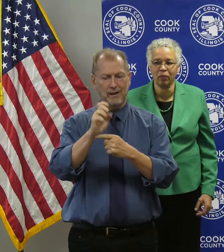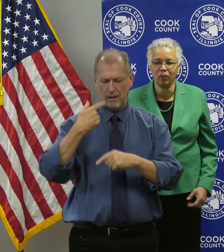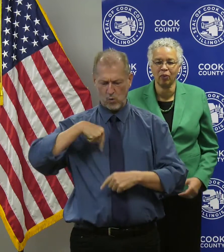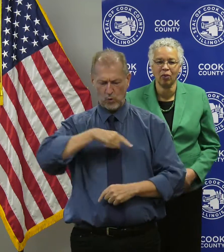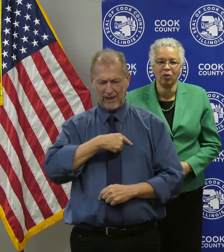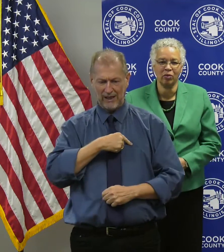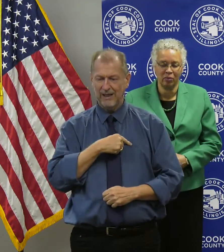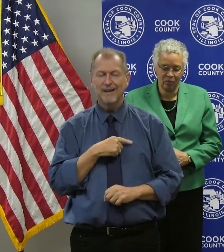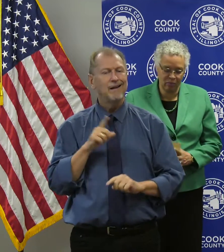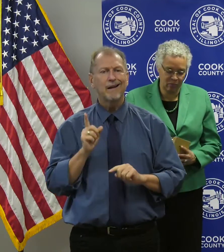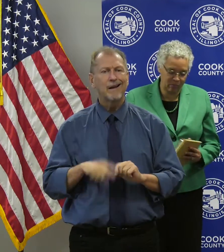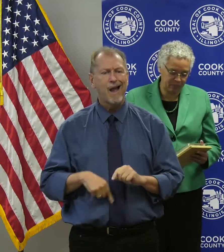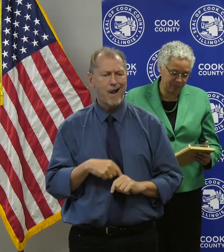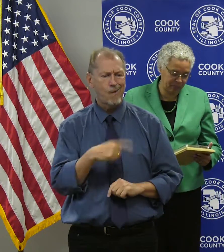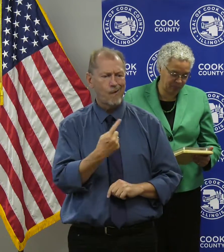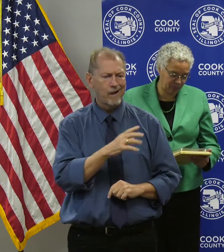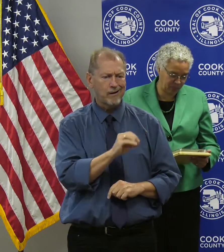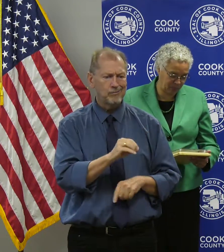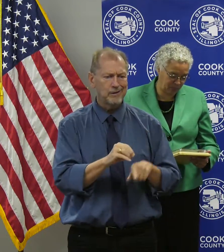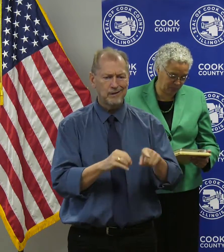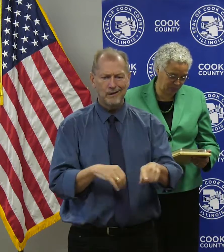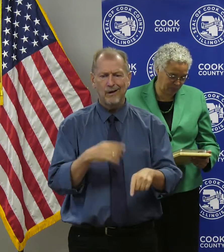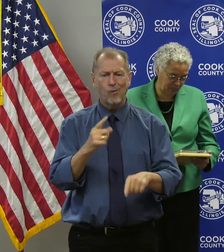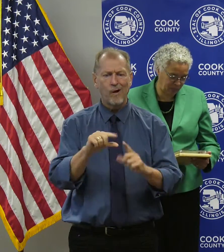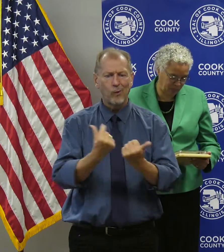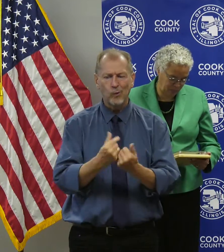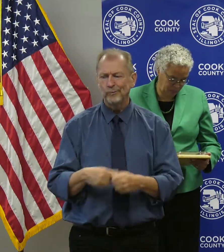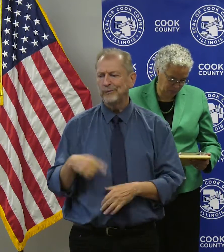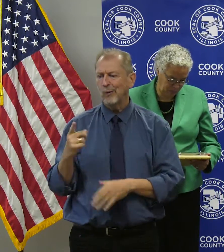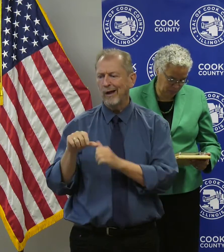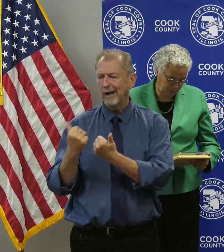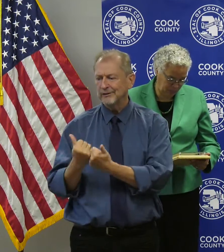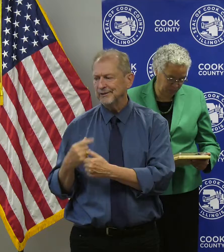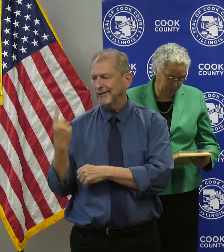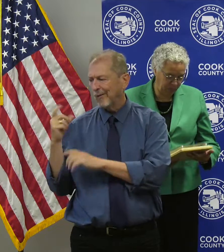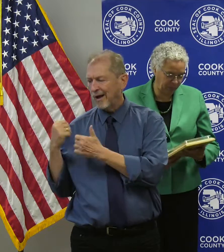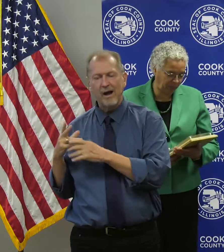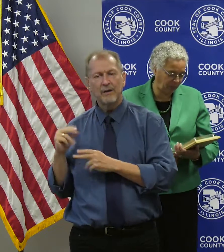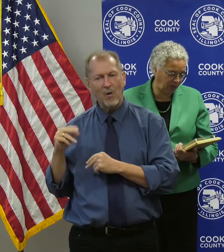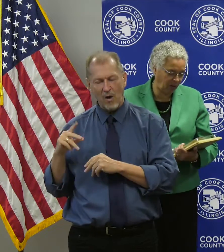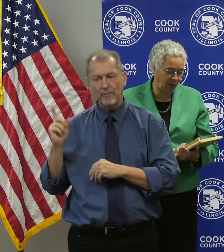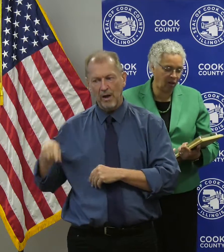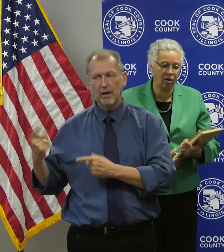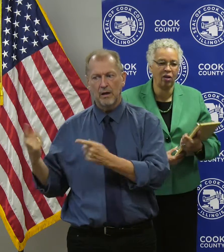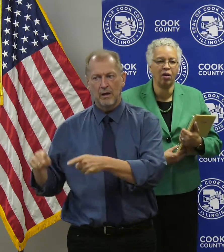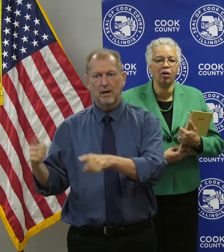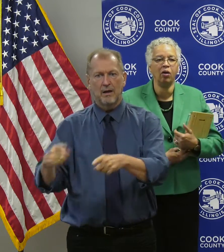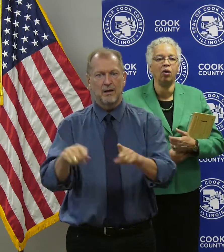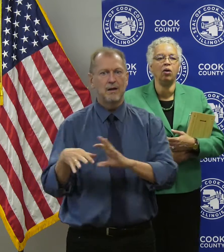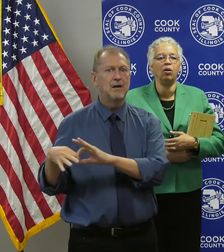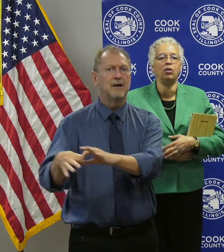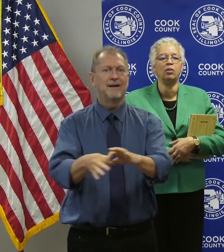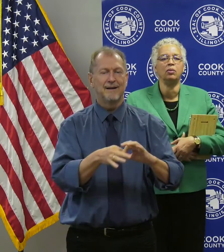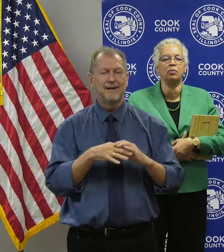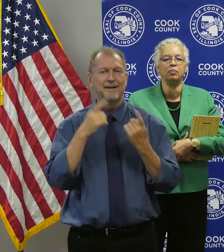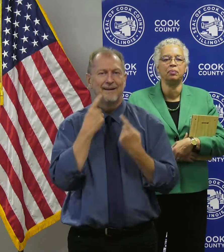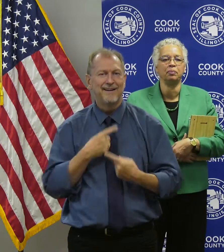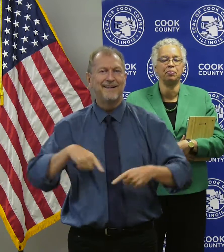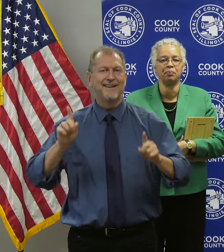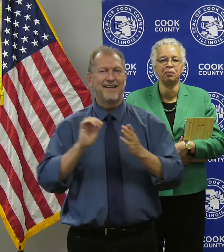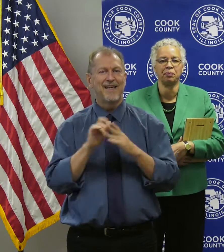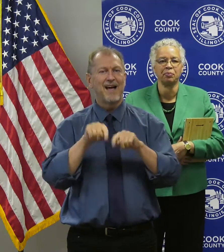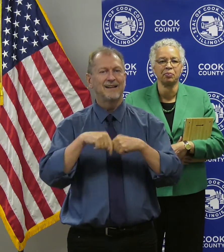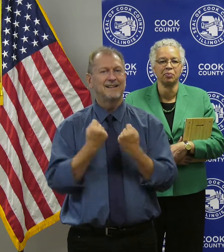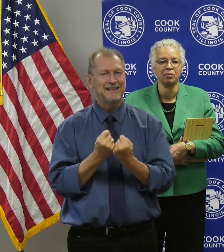the dedication and teamwork performed by the great group of people that are here today. I want to share another story that exemplifies this teamwork.